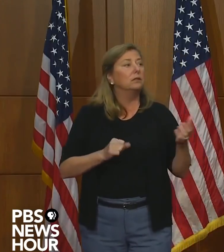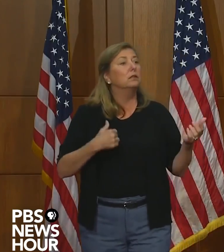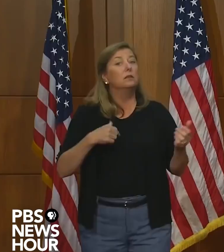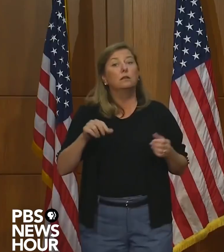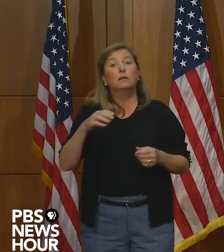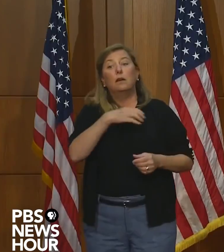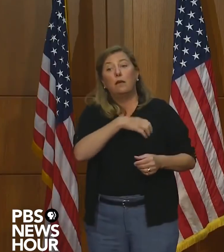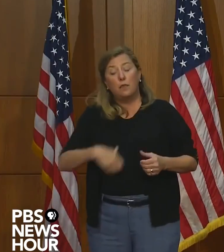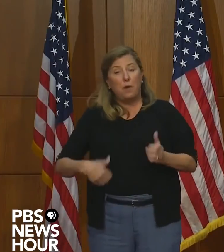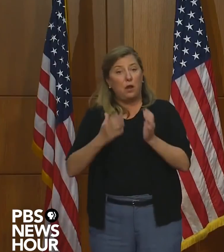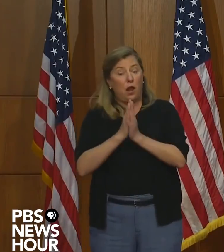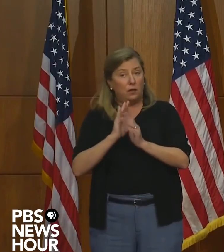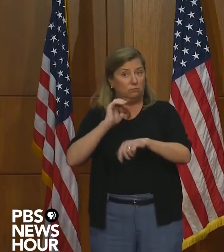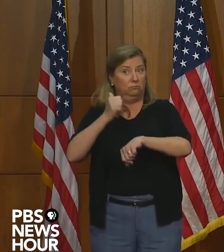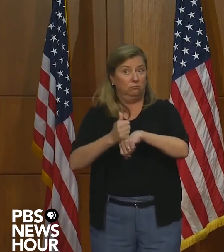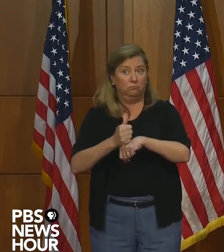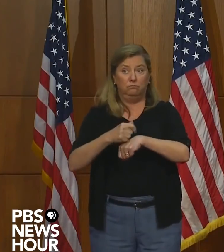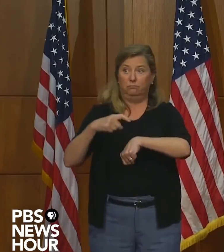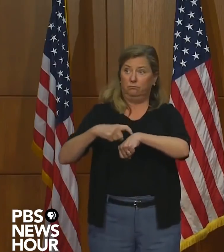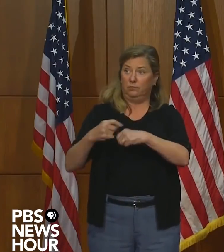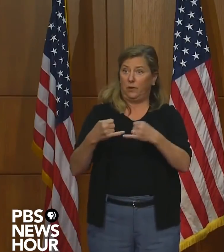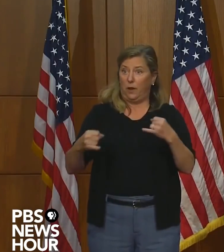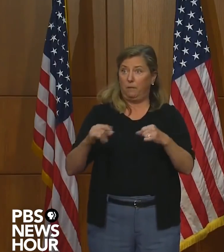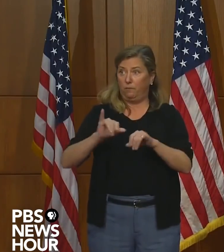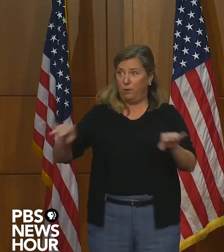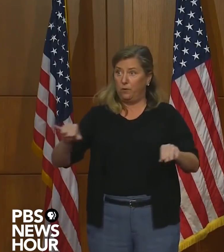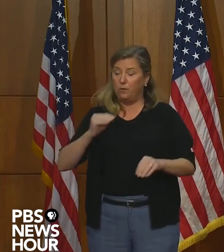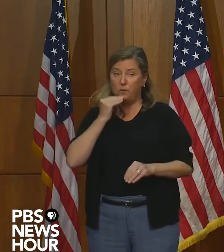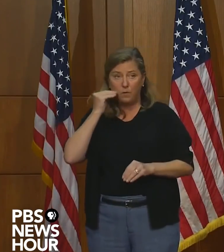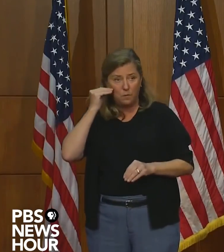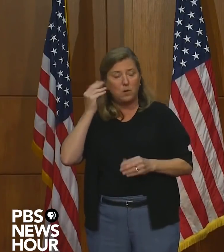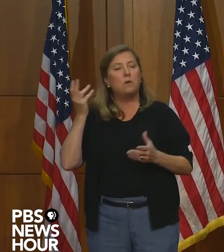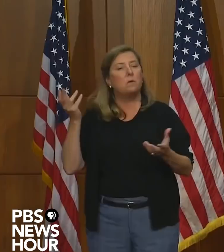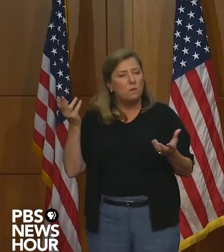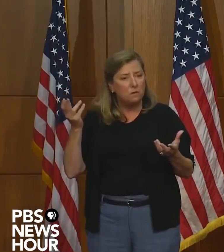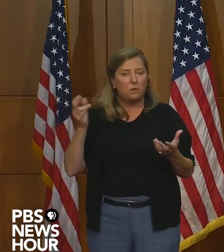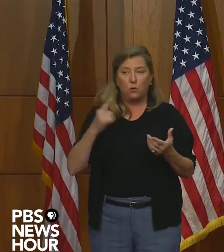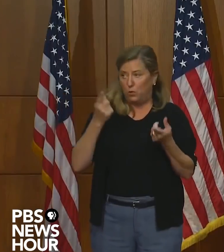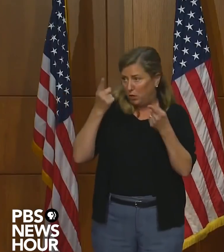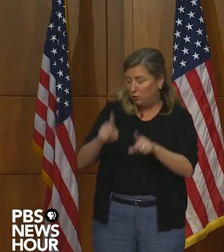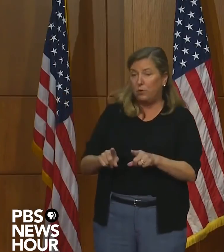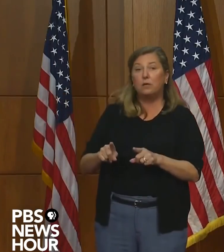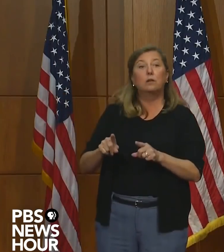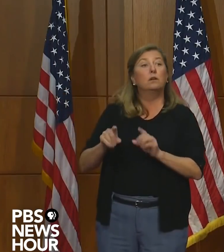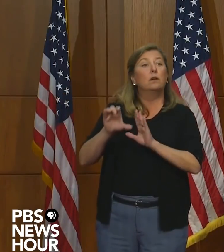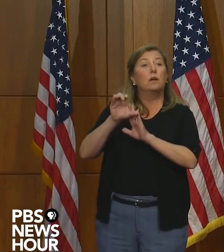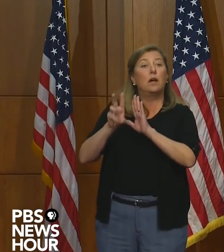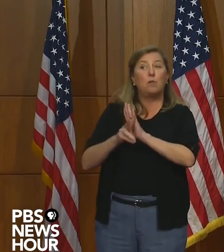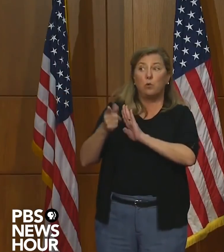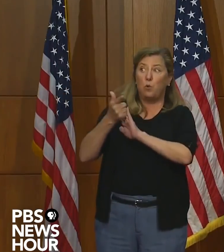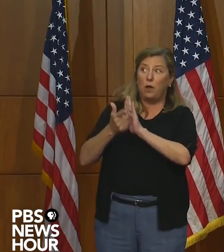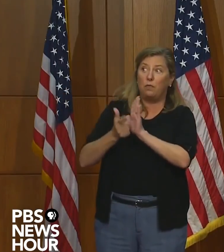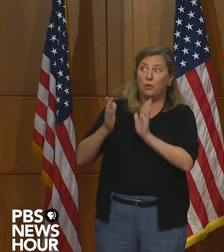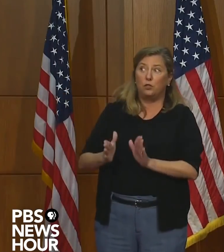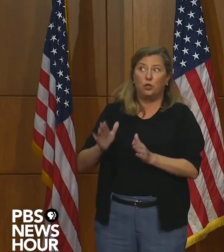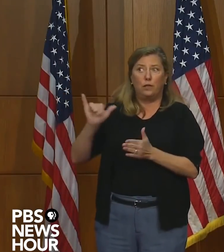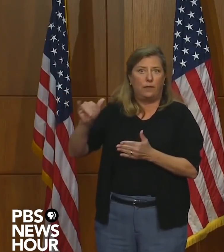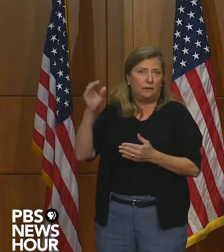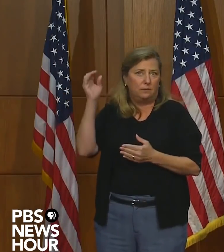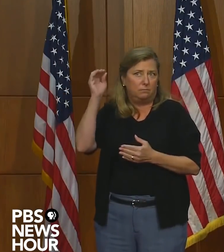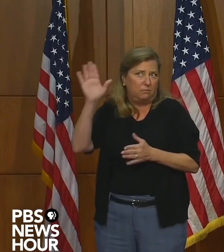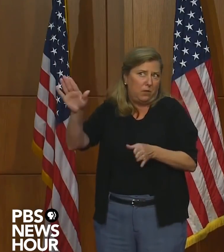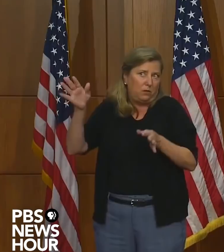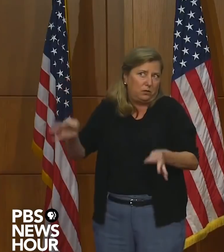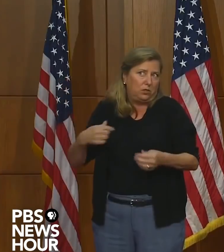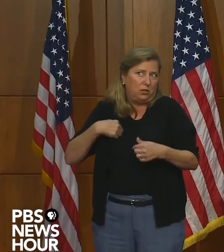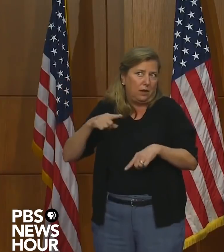curfew, which we, agreed to. As far as the Commonwealth's attorney's position, that's, that's something that they're going to need to speak to. don't have authority over that.